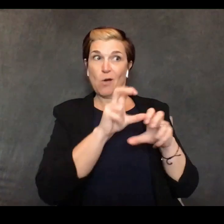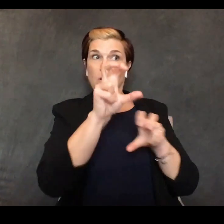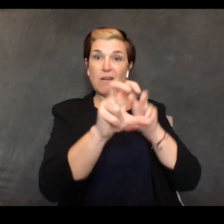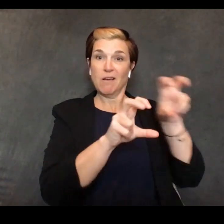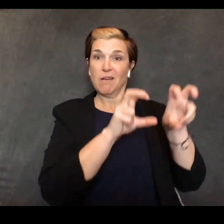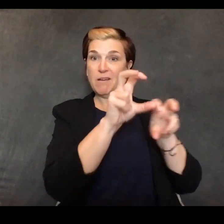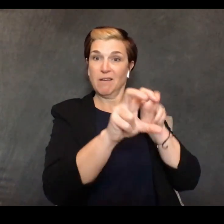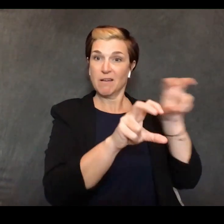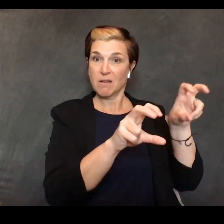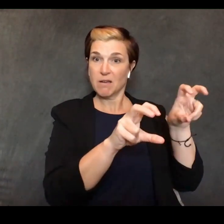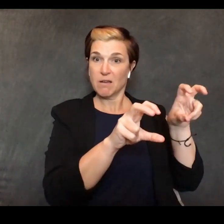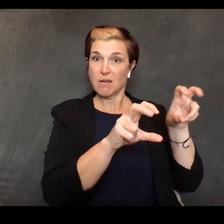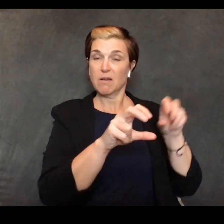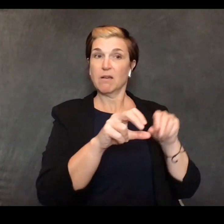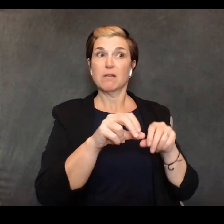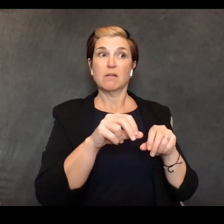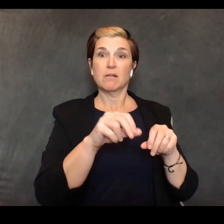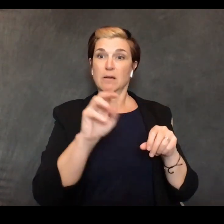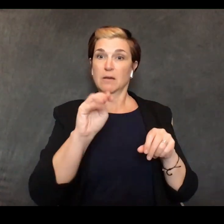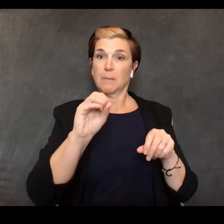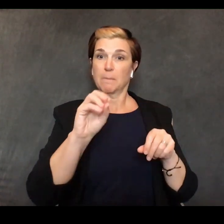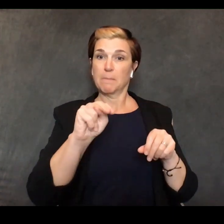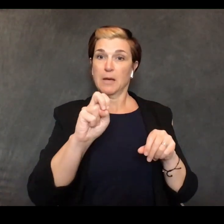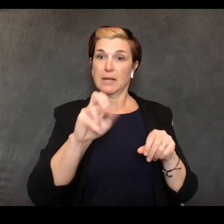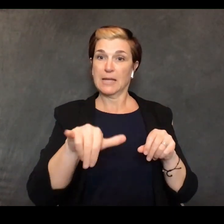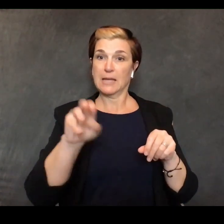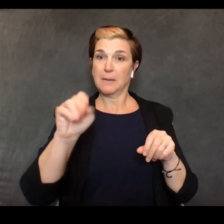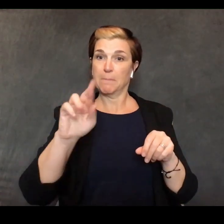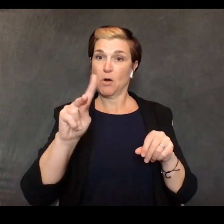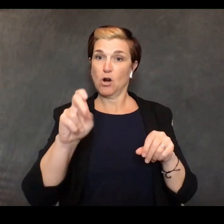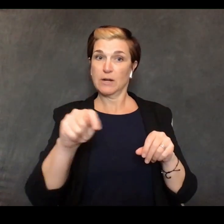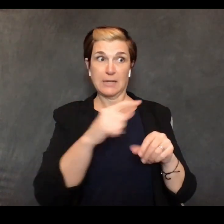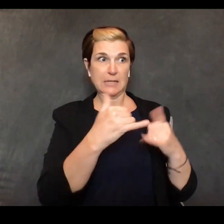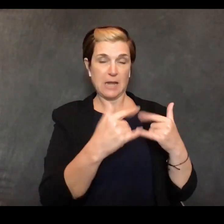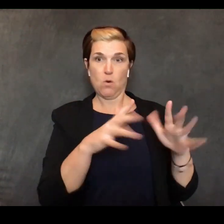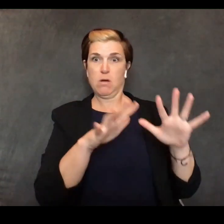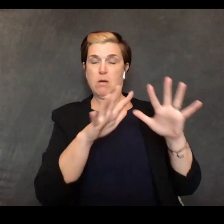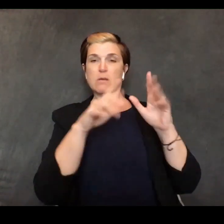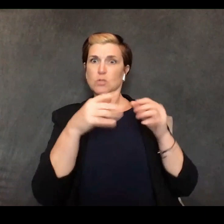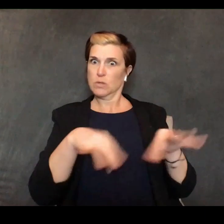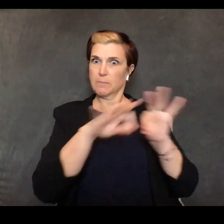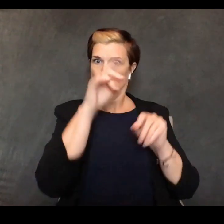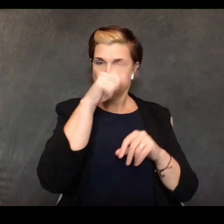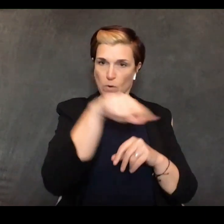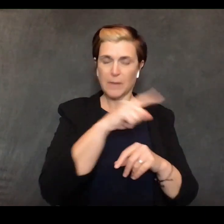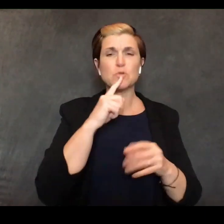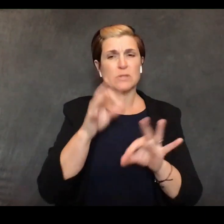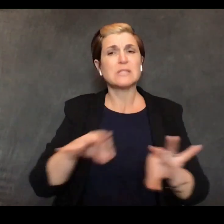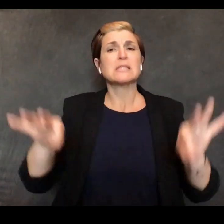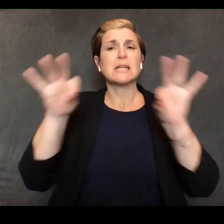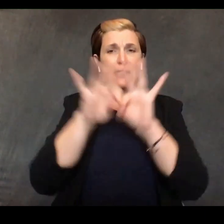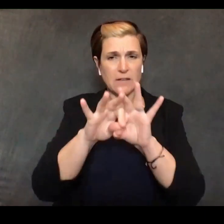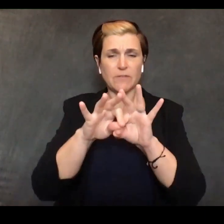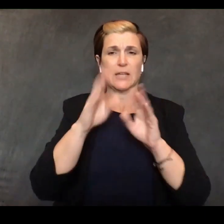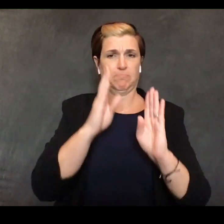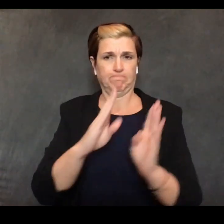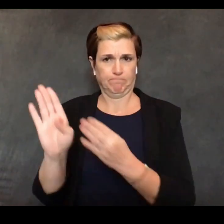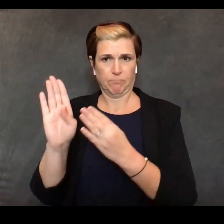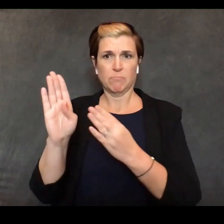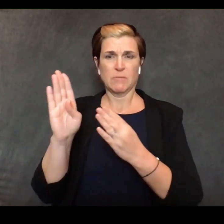loud and clear there were liquidity issues this is very significant and will create uh... i don't think we'll need to use it all but we have